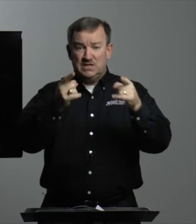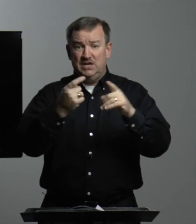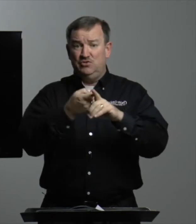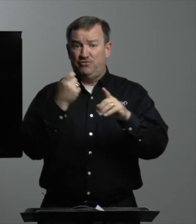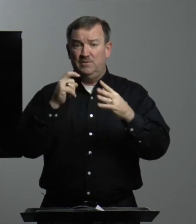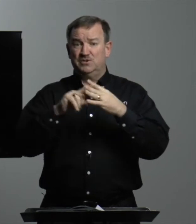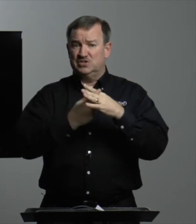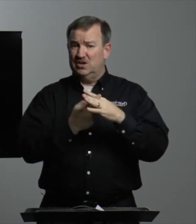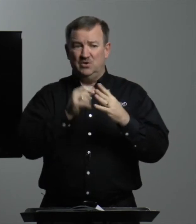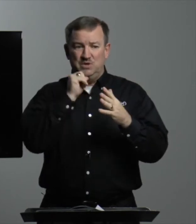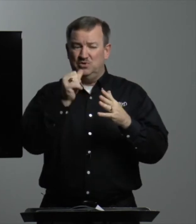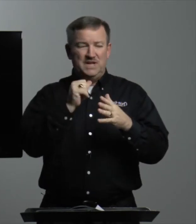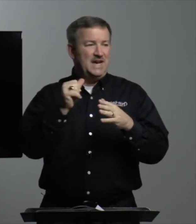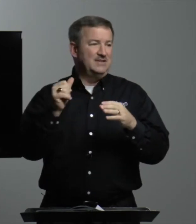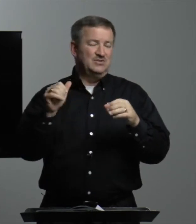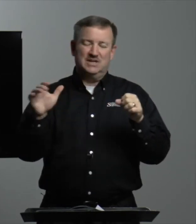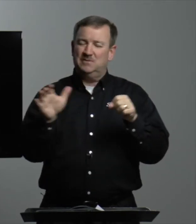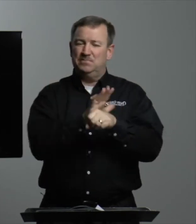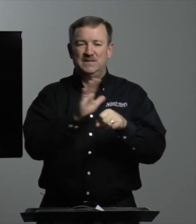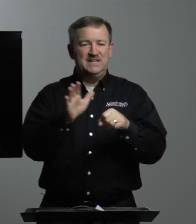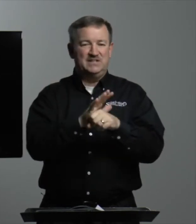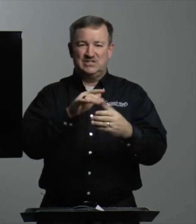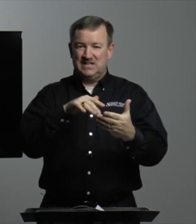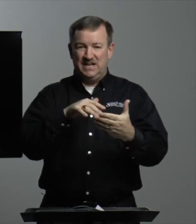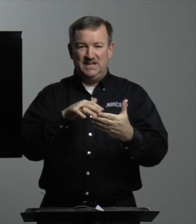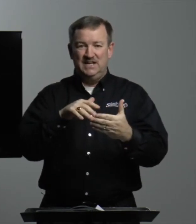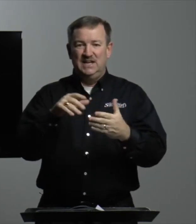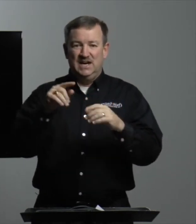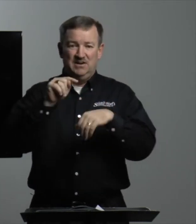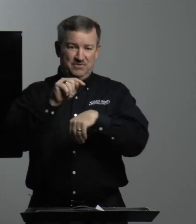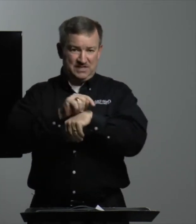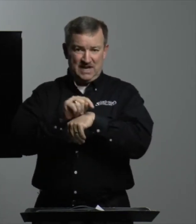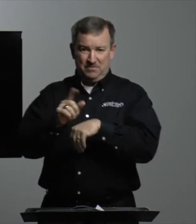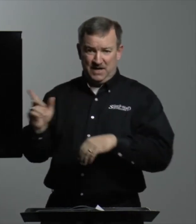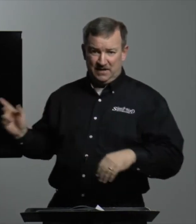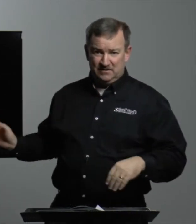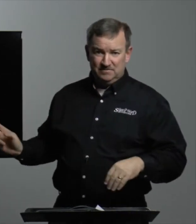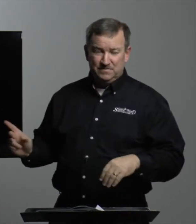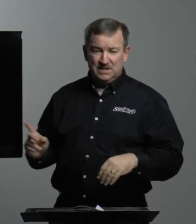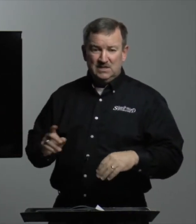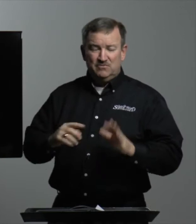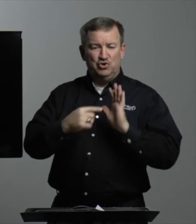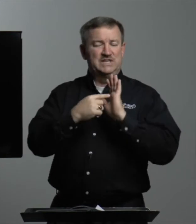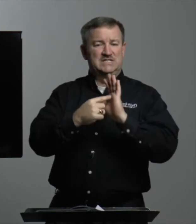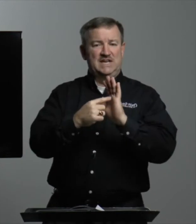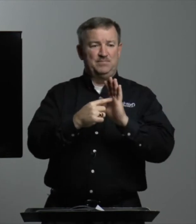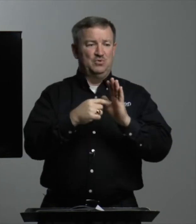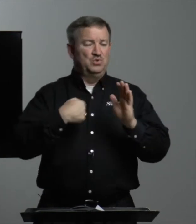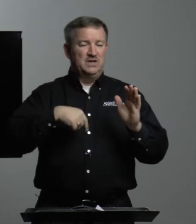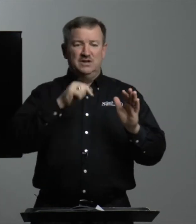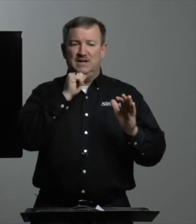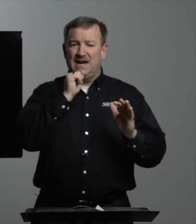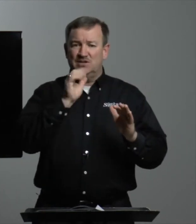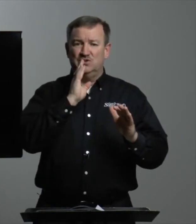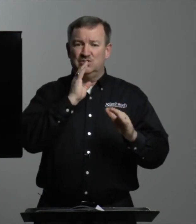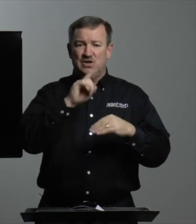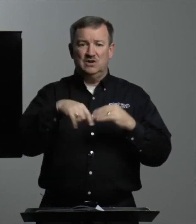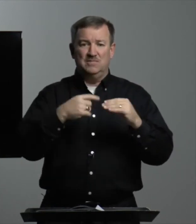will tell you from the start, we will not do a complete study of the tabernacle. For example, we are not going to talk